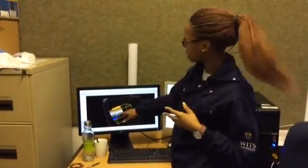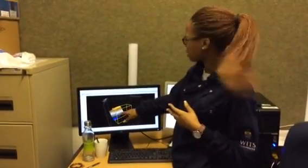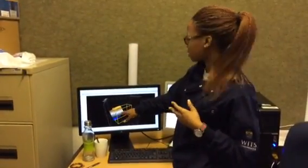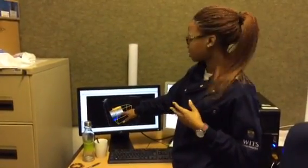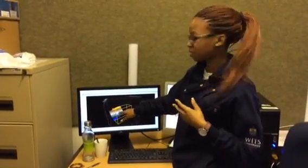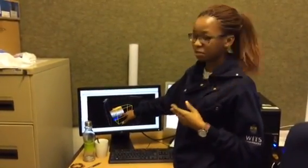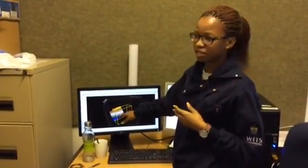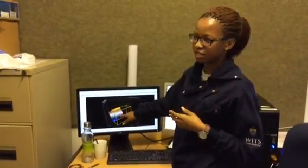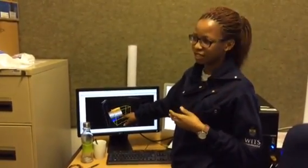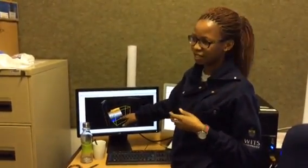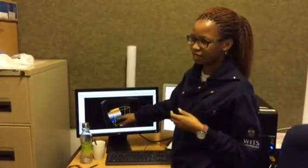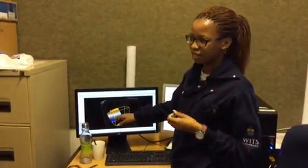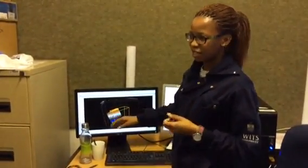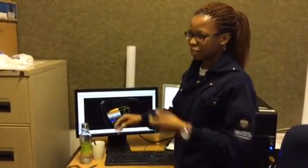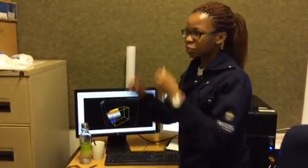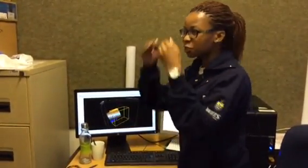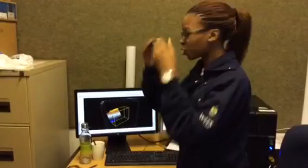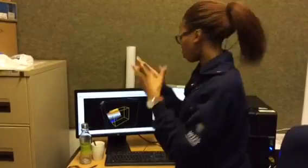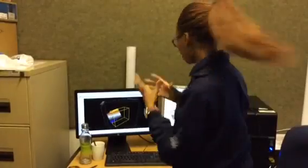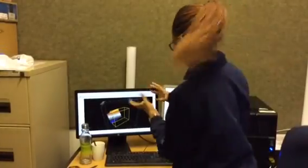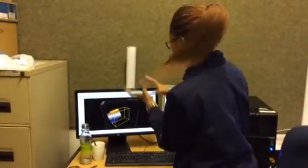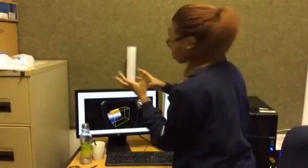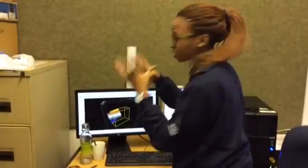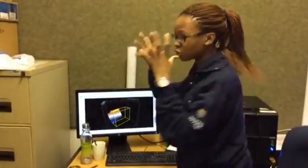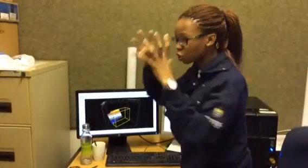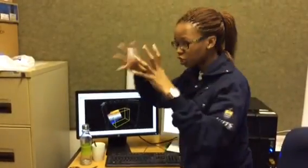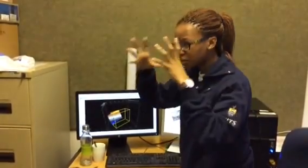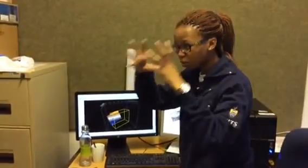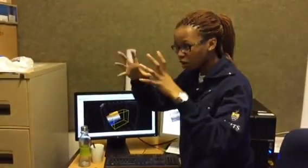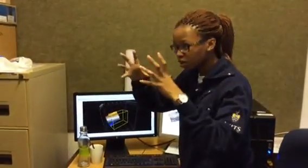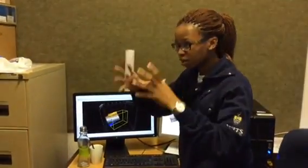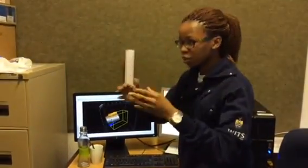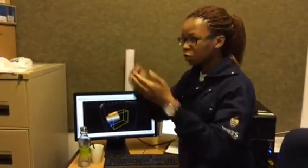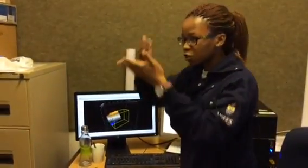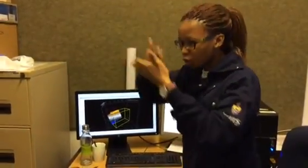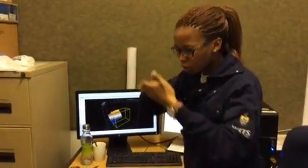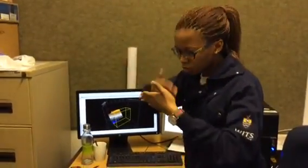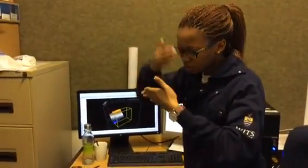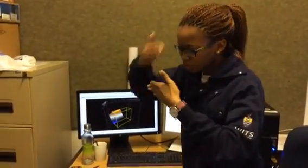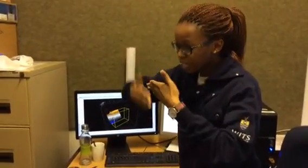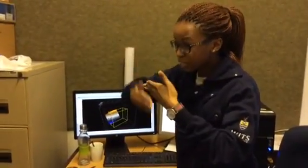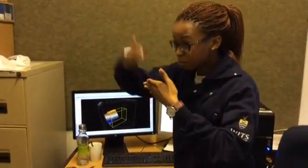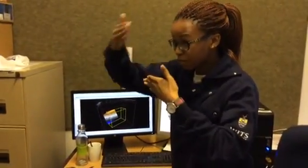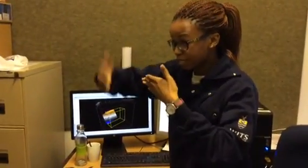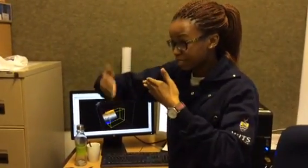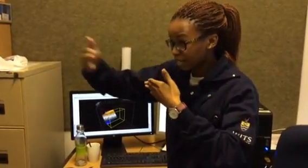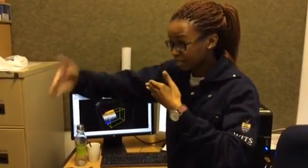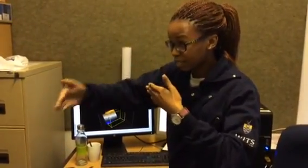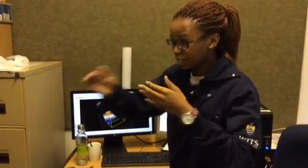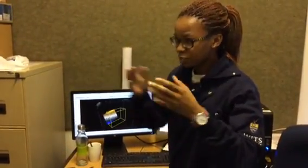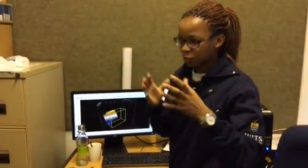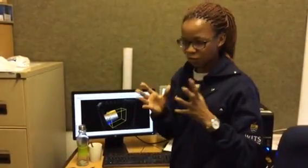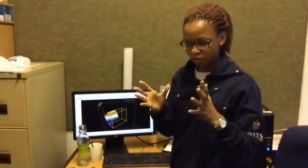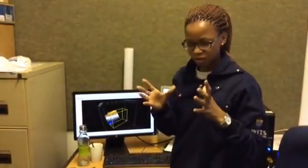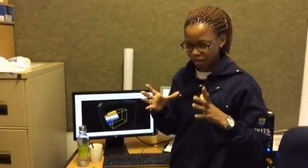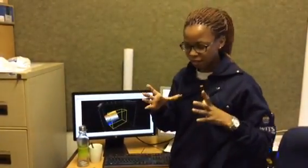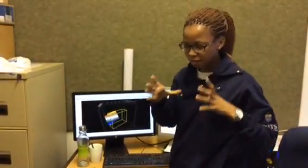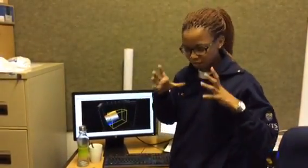six months to put this together because you go you know that solid block you go slice by slice so I had a